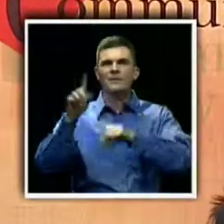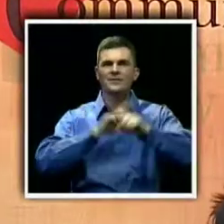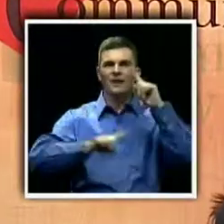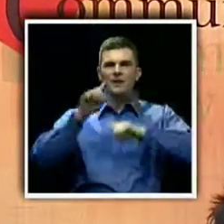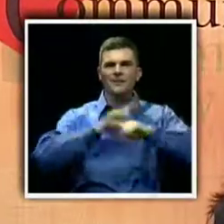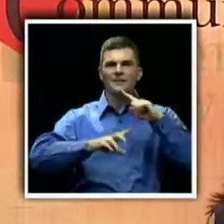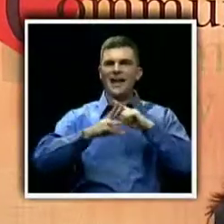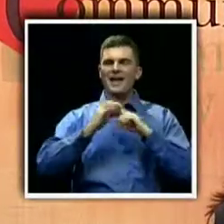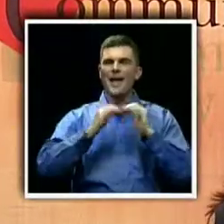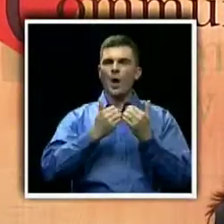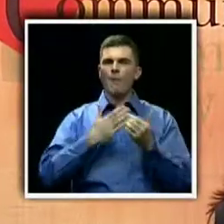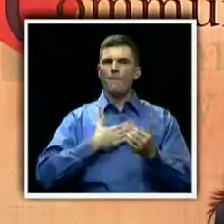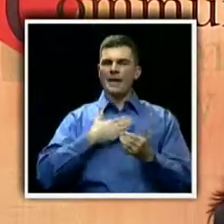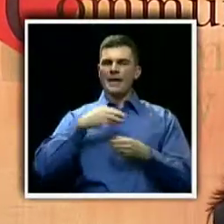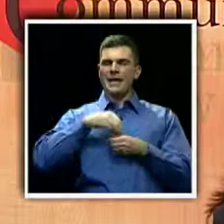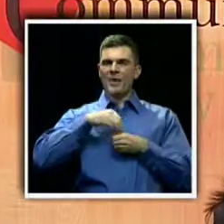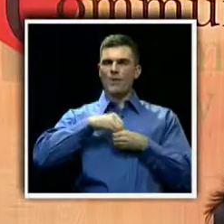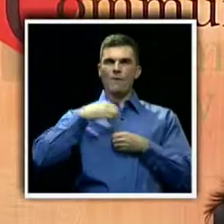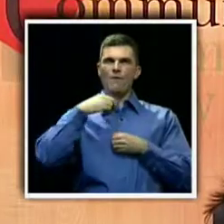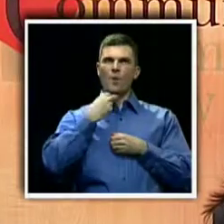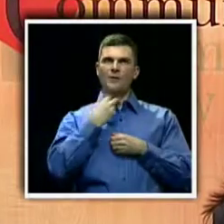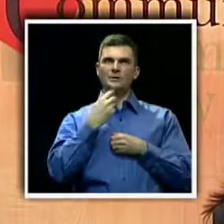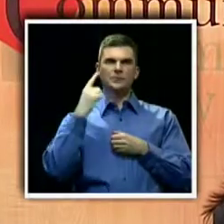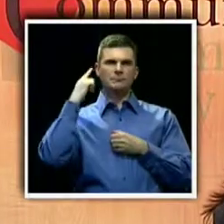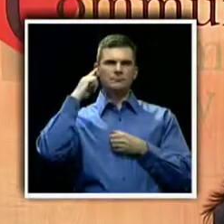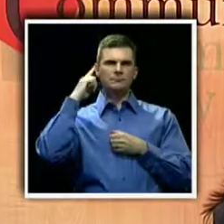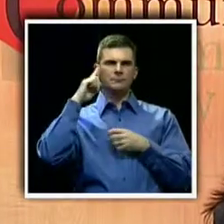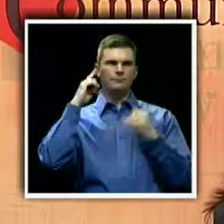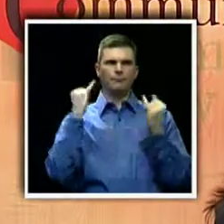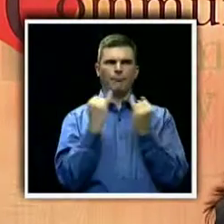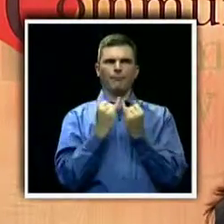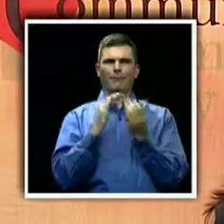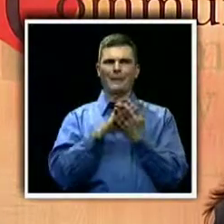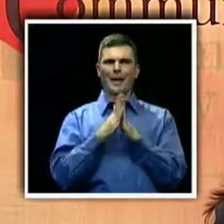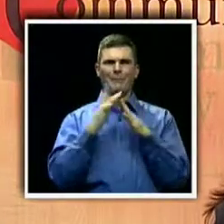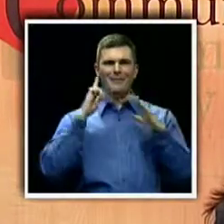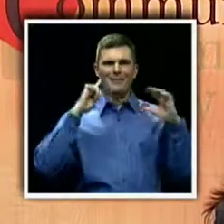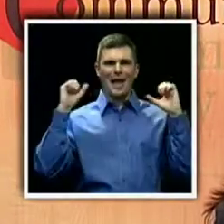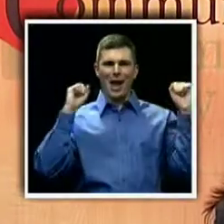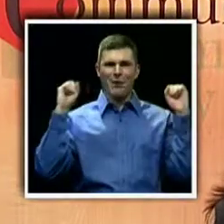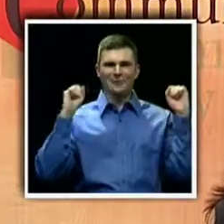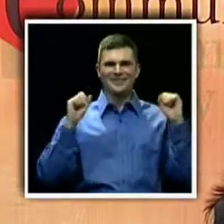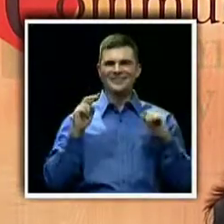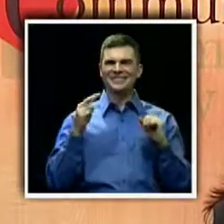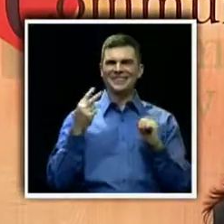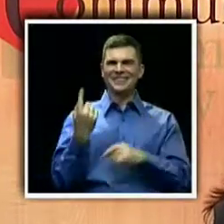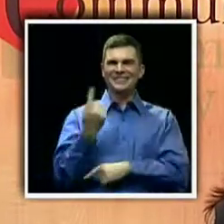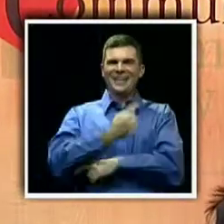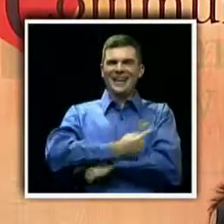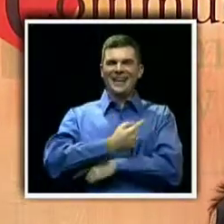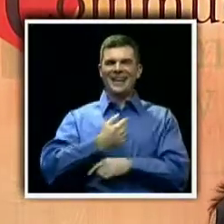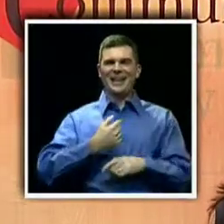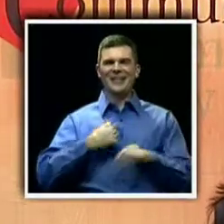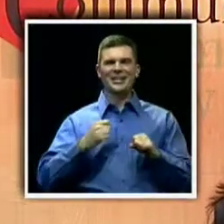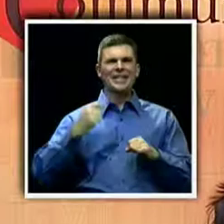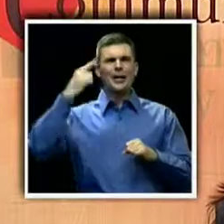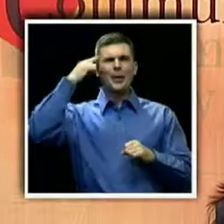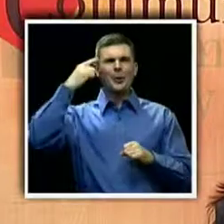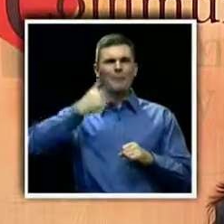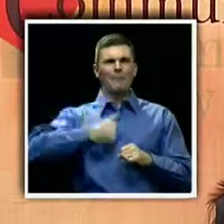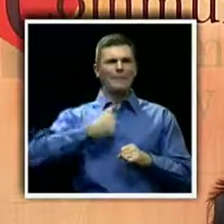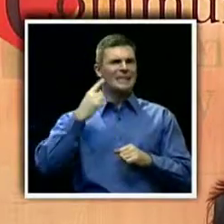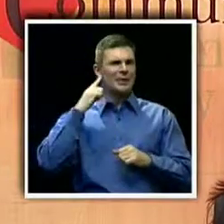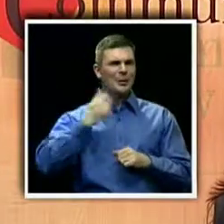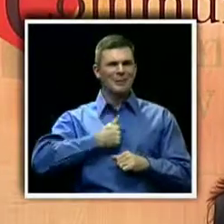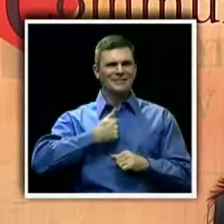And how my inner voice became so loud by the second day where I got to the point where I didn't know if I